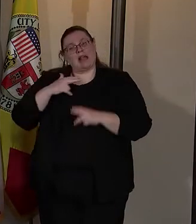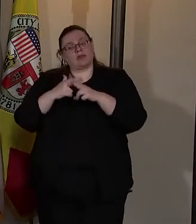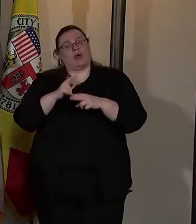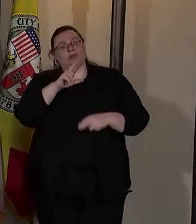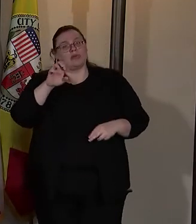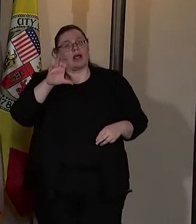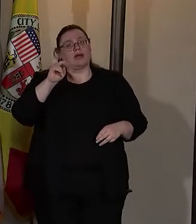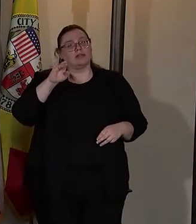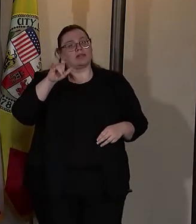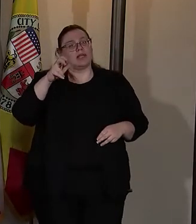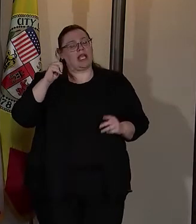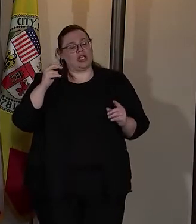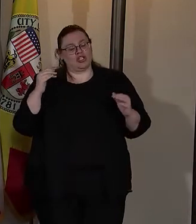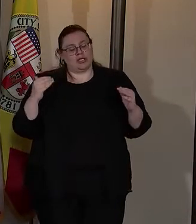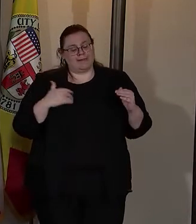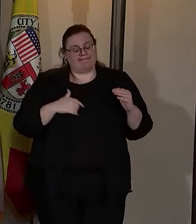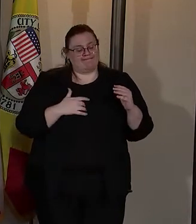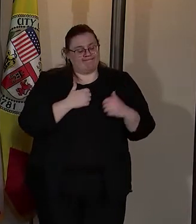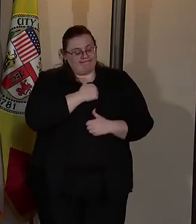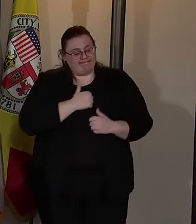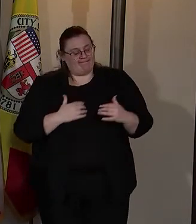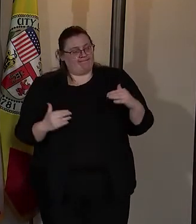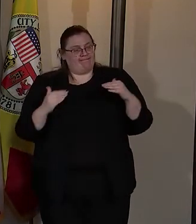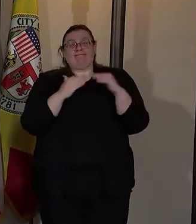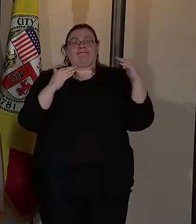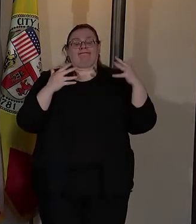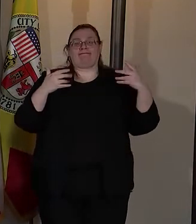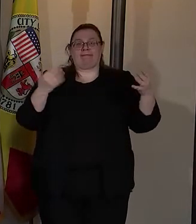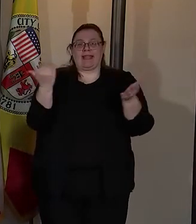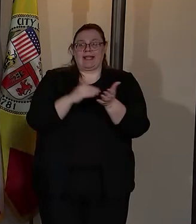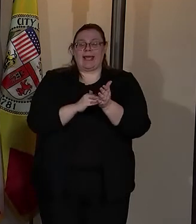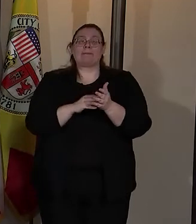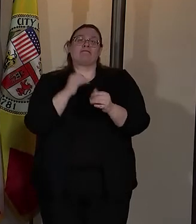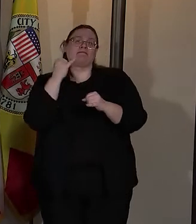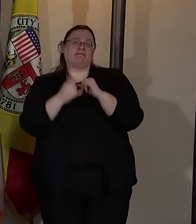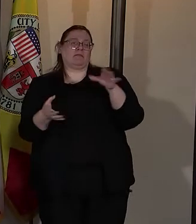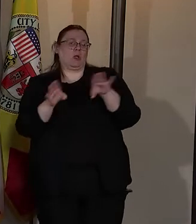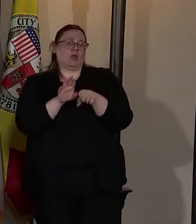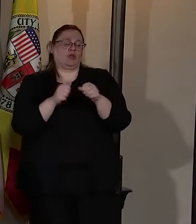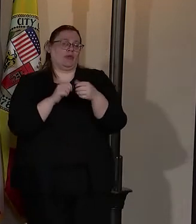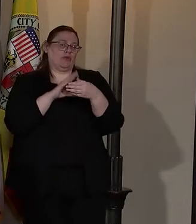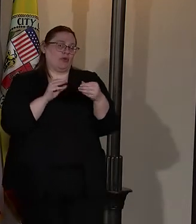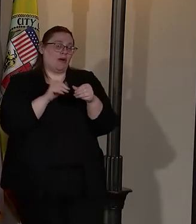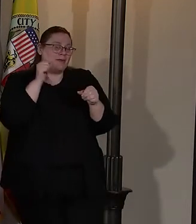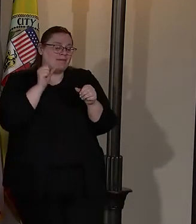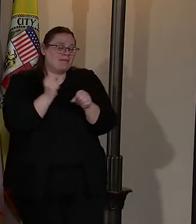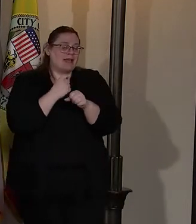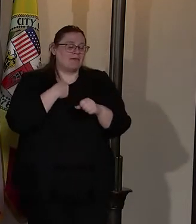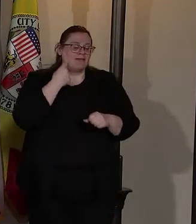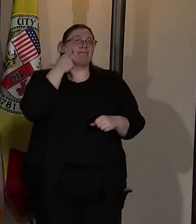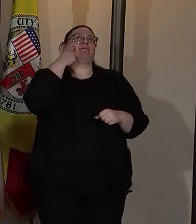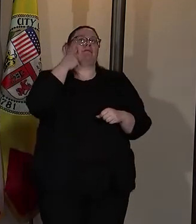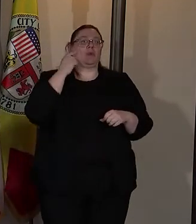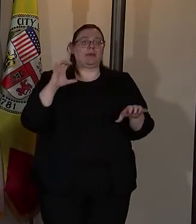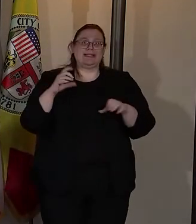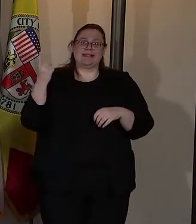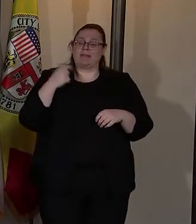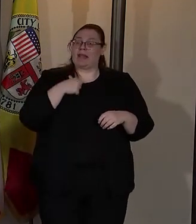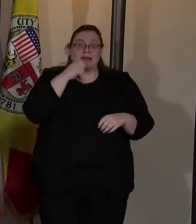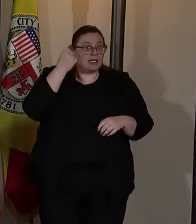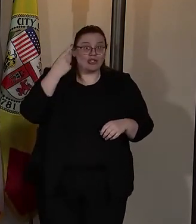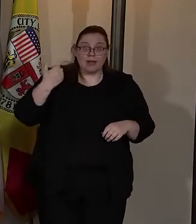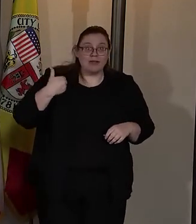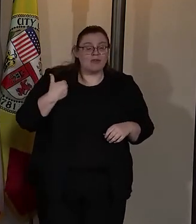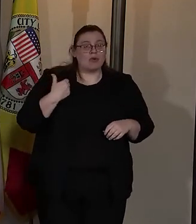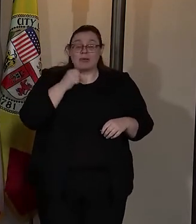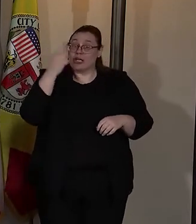and they've been off to the races ever since. I'll leave you with an anecdote that made me realize that we had done something that we didn't understand. We didn't understand how